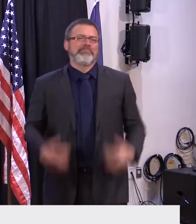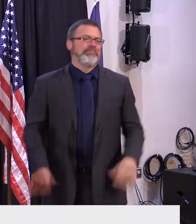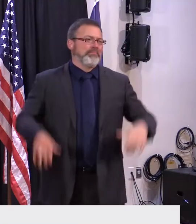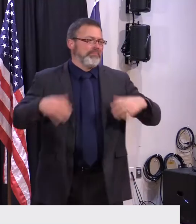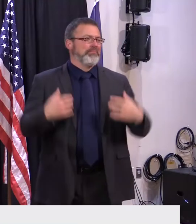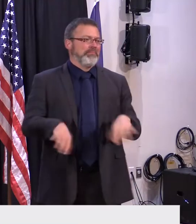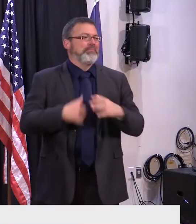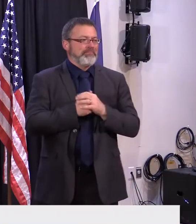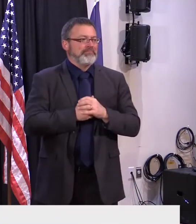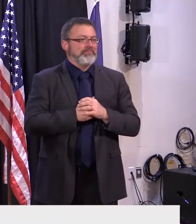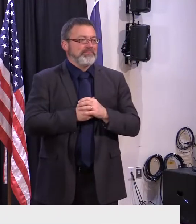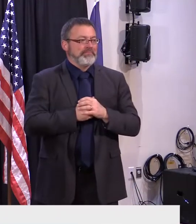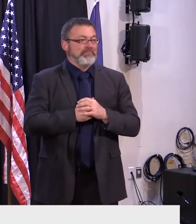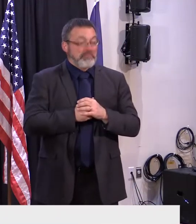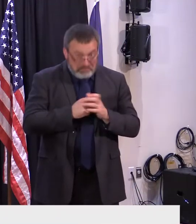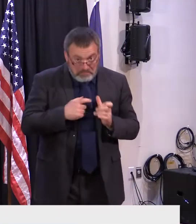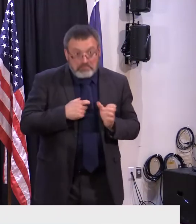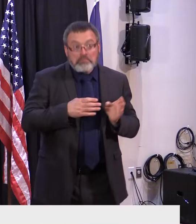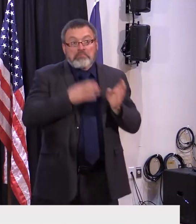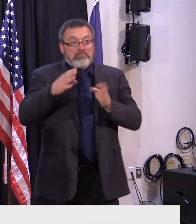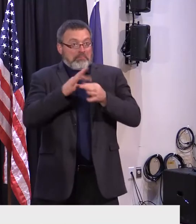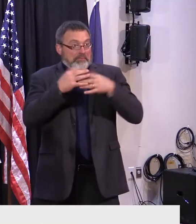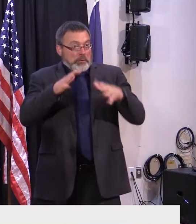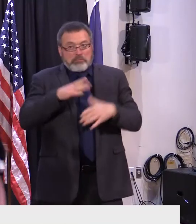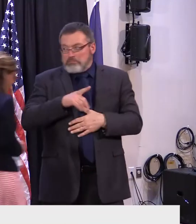perspective of the trip with you. Commissioner?